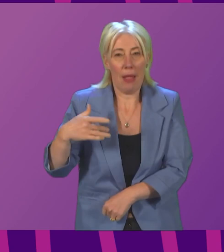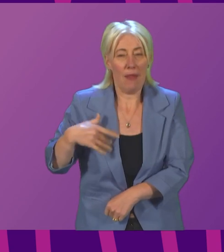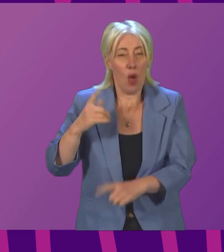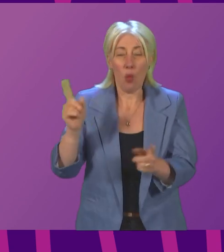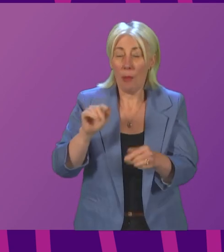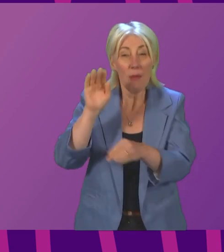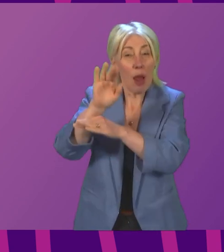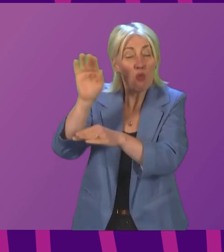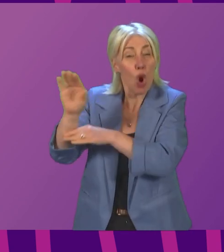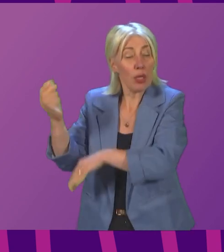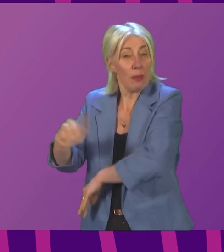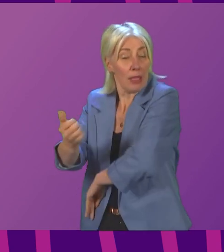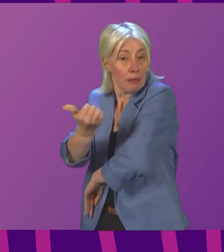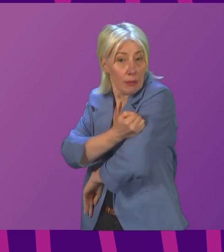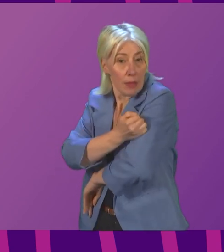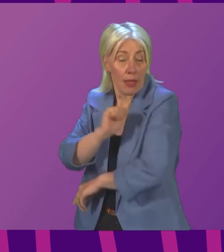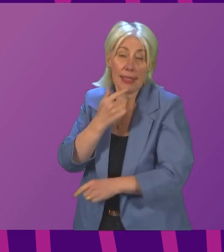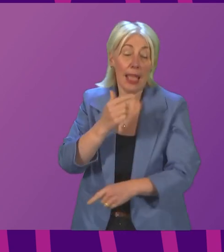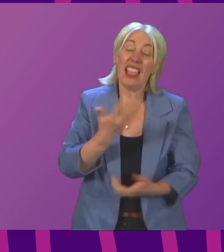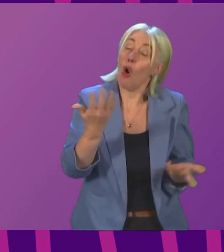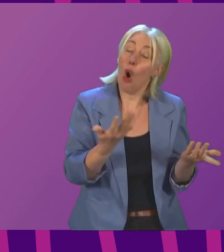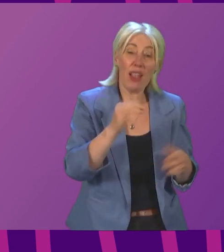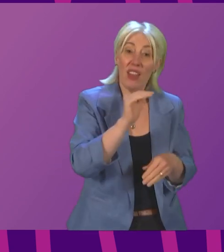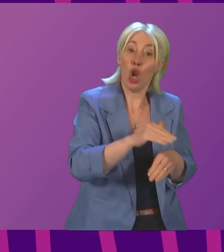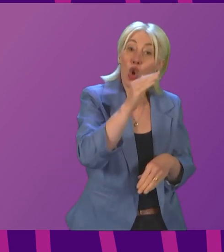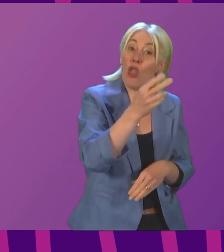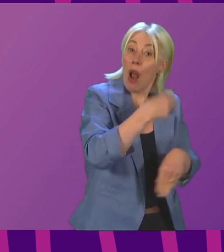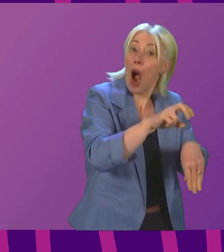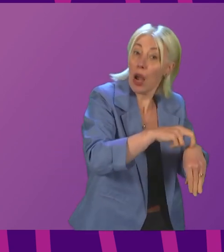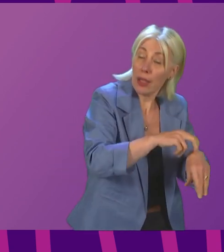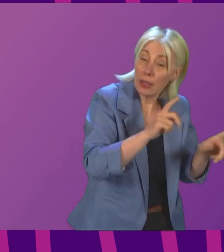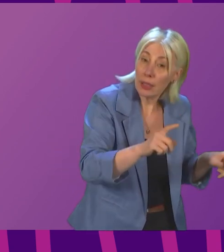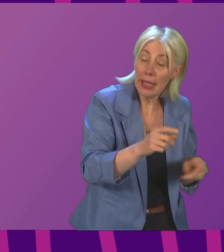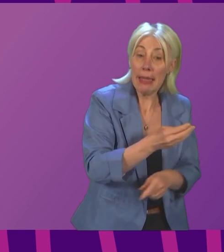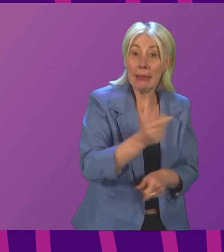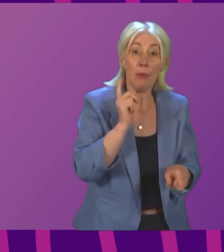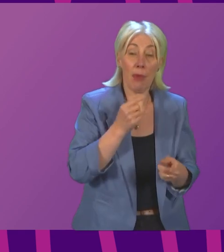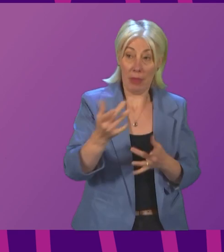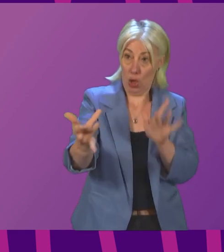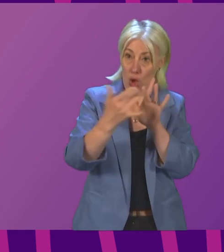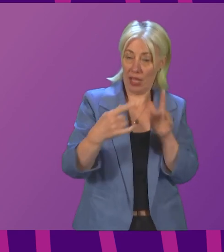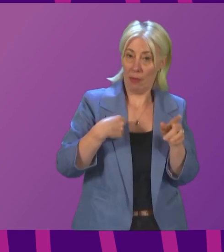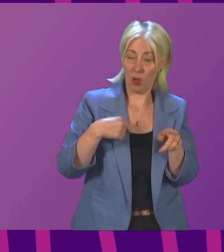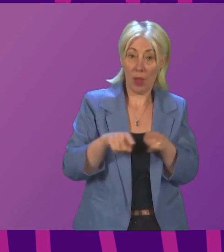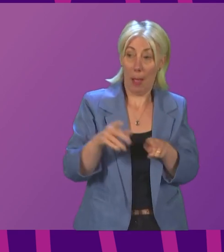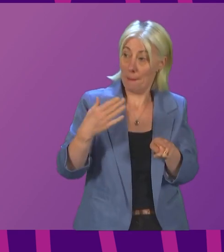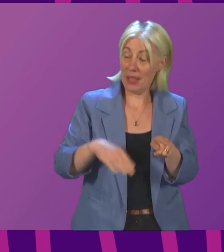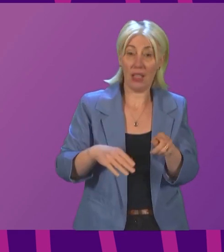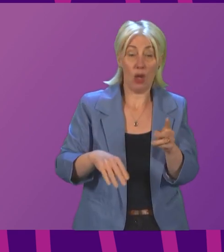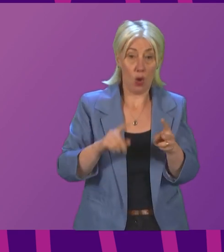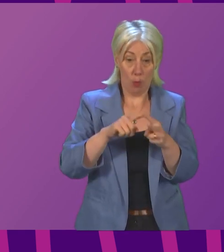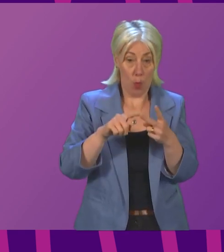vaccinations if they have been vaccinated in Northern Ireland. And I have also had constituents who have been fully vaccinated in other parts of the UK,